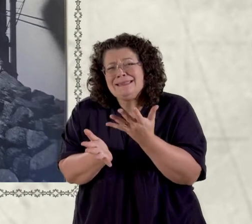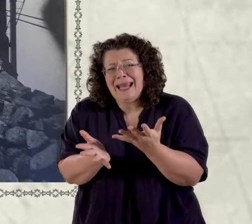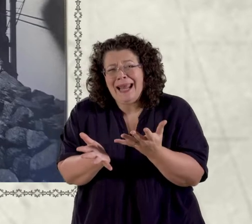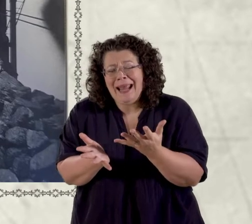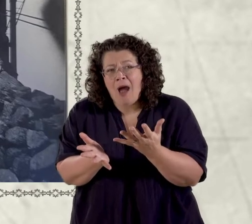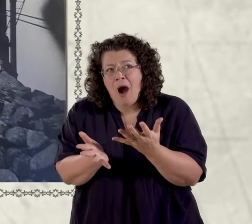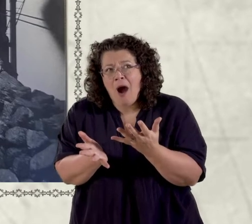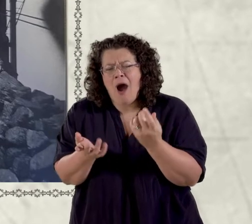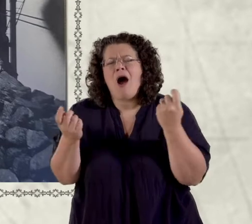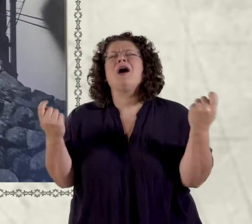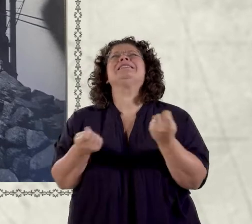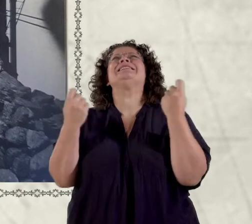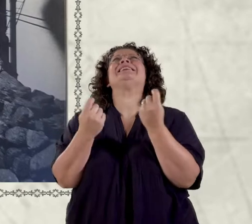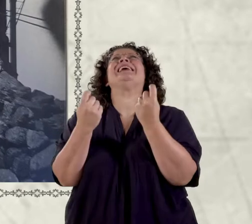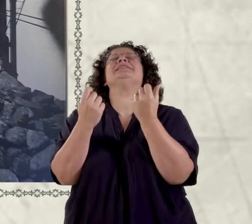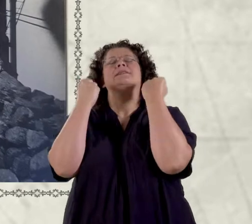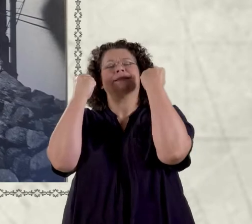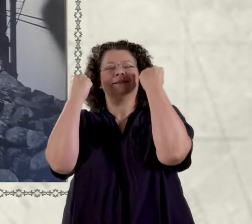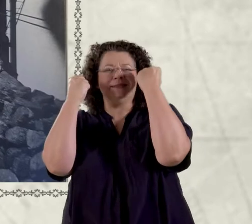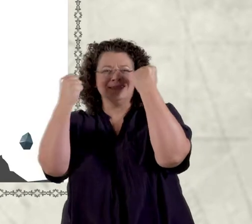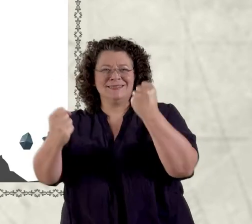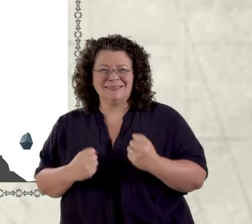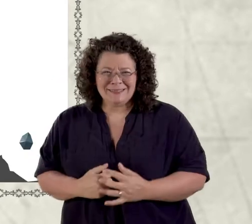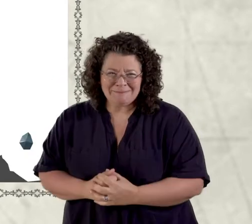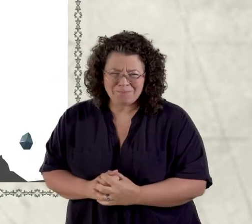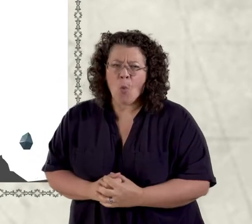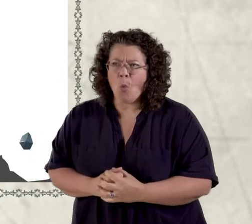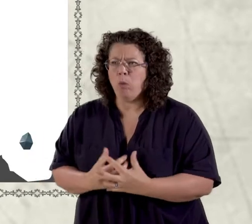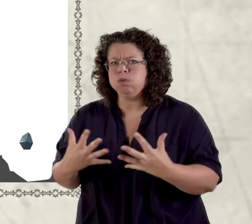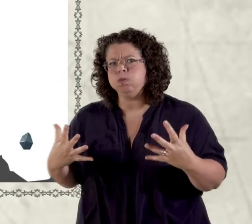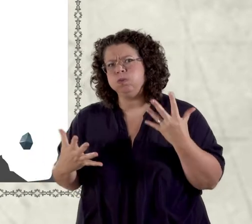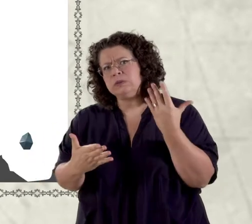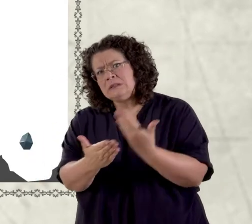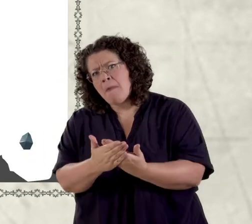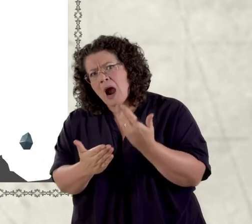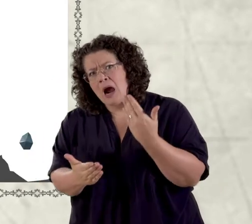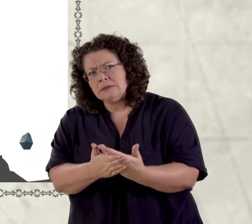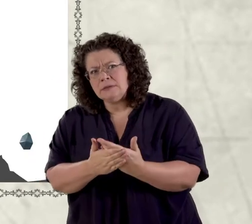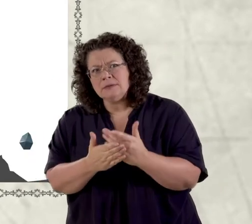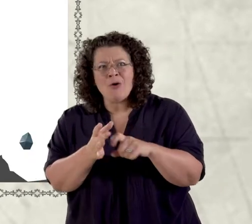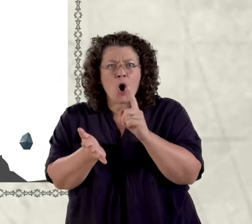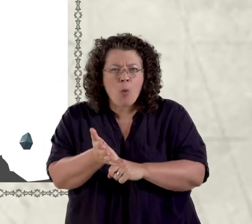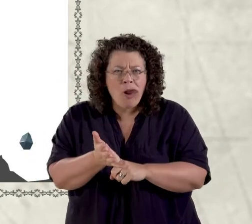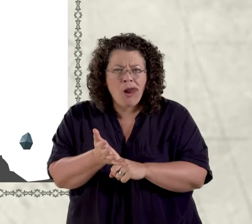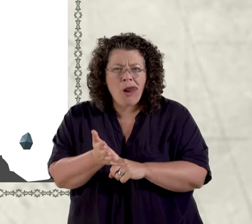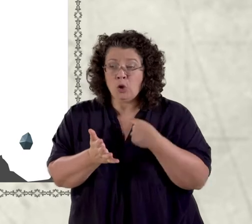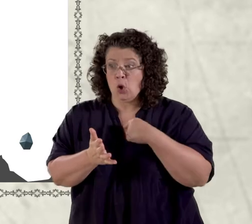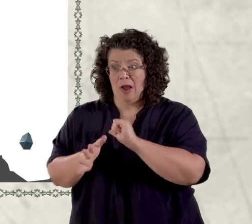success at last there was a tremendous demand for coal so i opened collieries in park